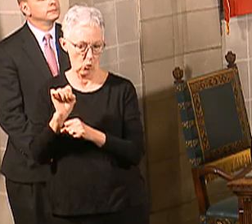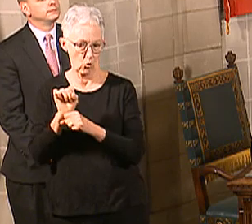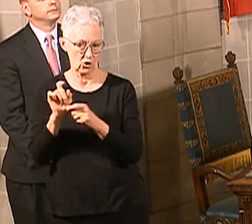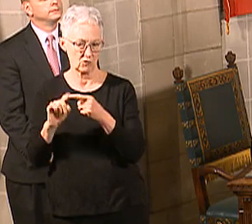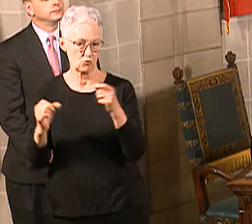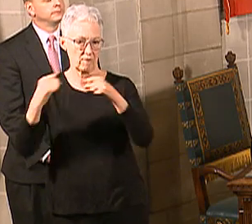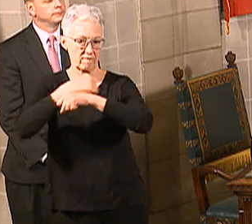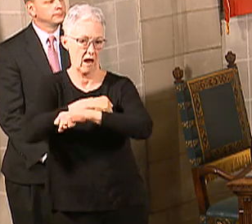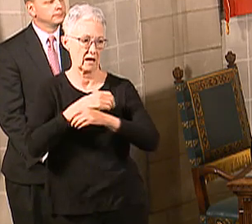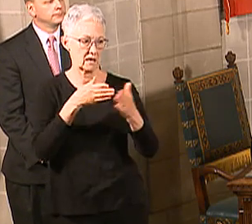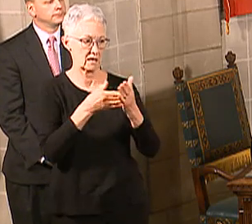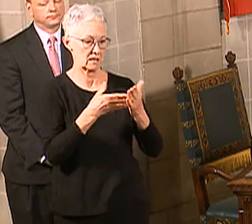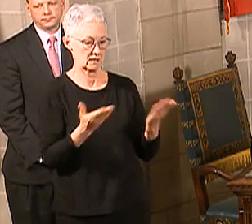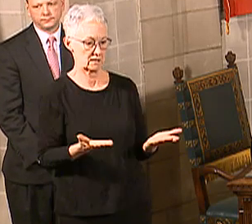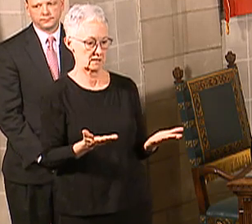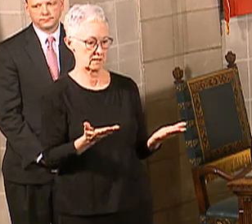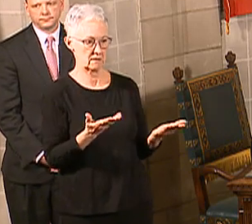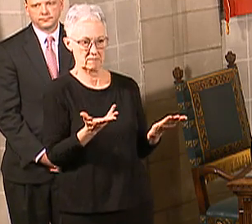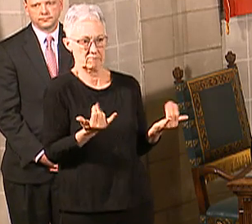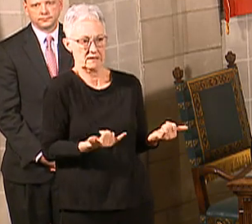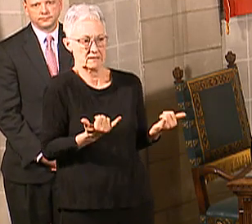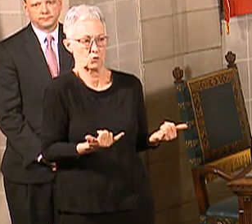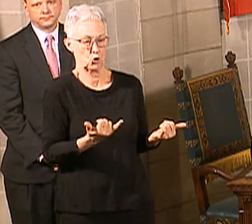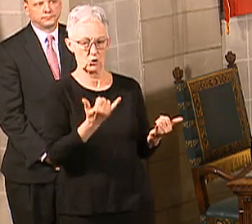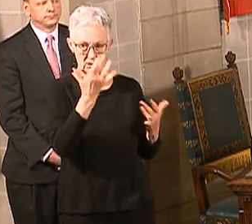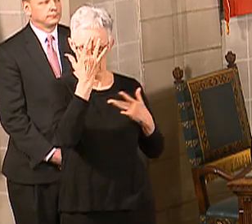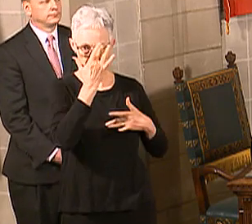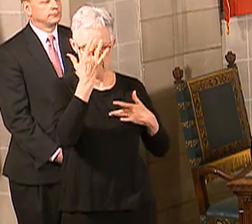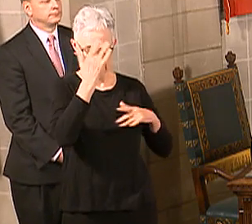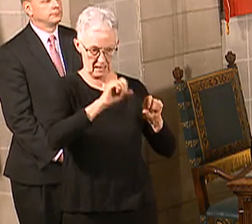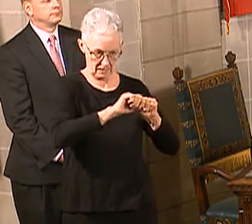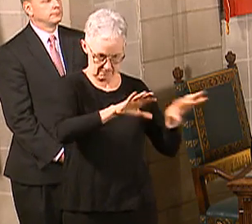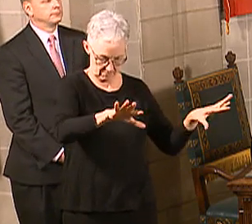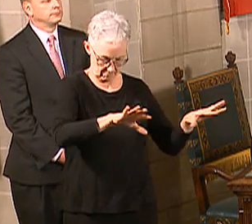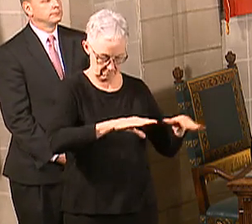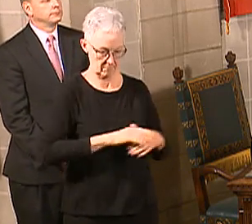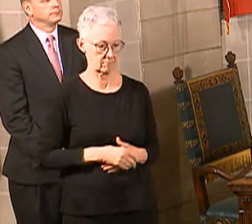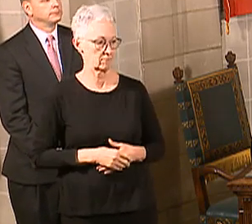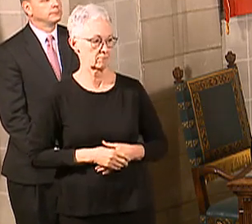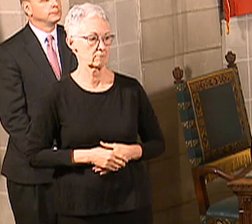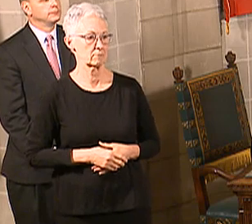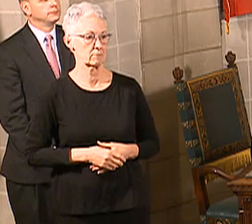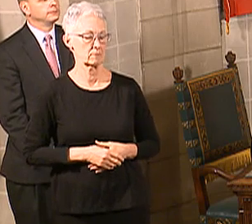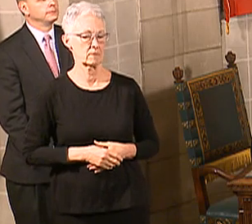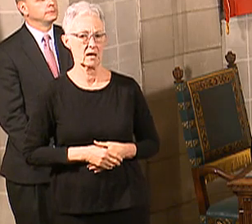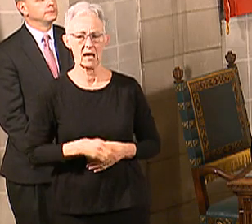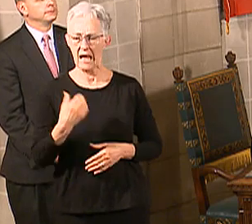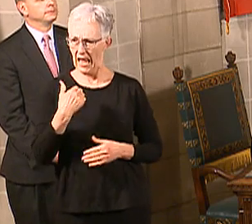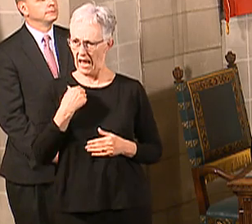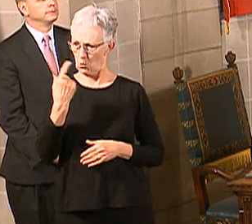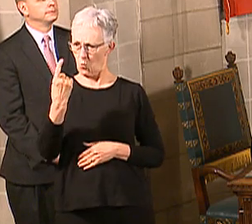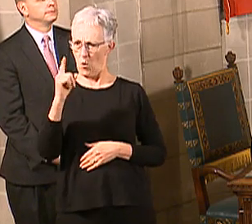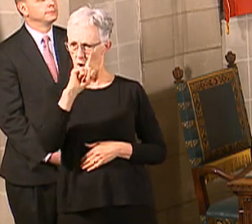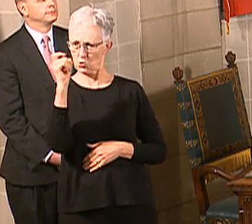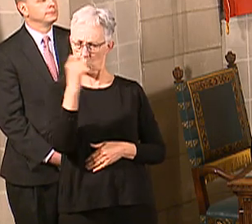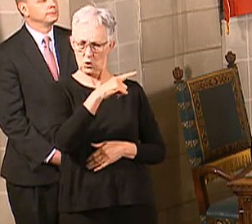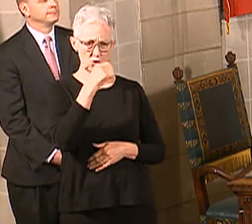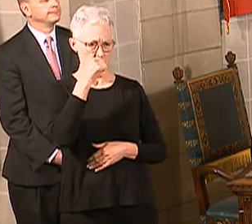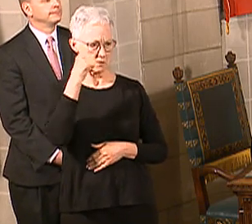a question yesterday with regard to having a birth in Omaha and whether or not